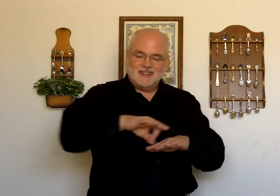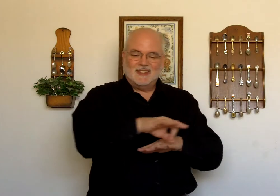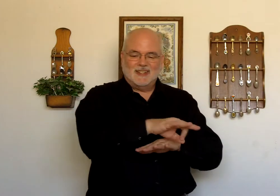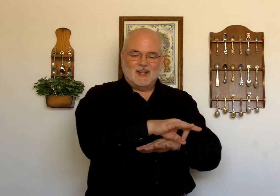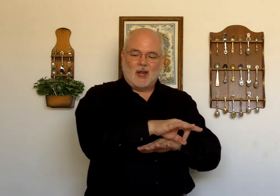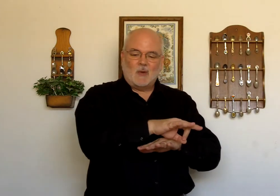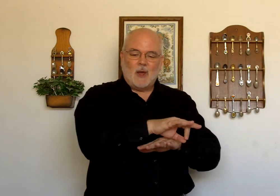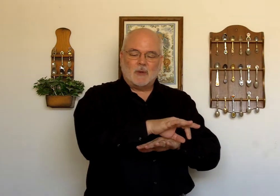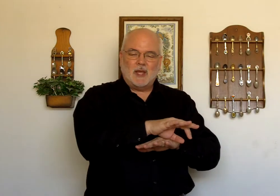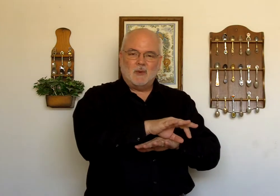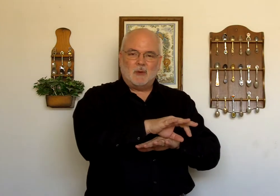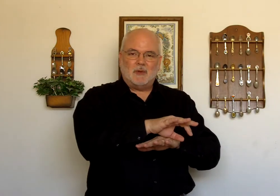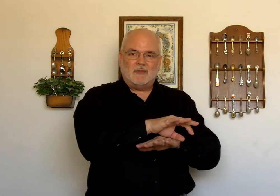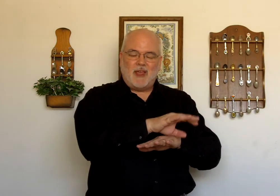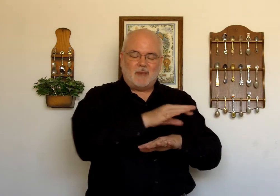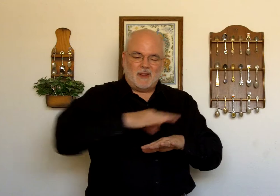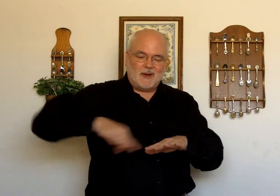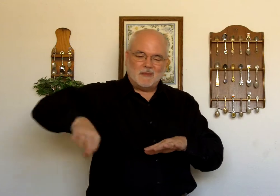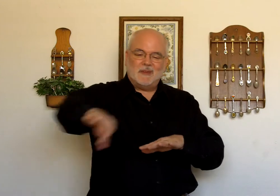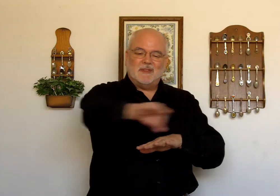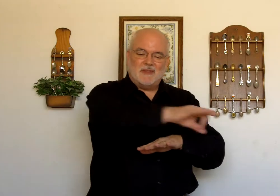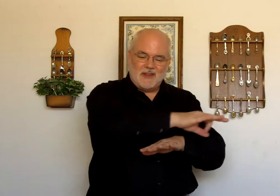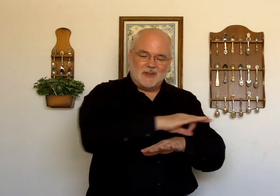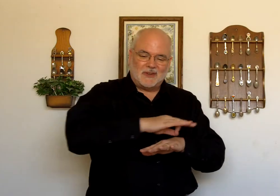I don't know why I can't even want to put family there. But field.